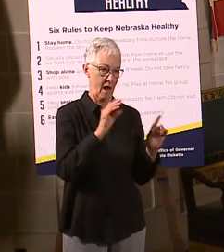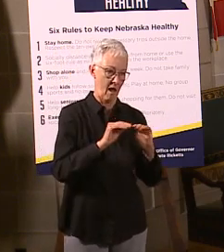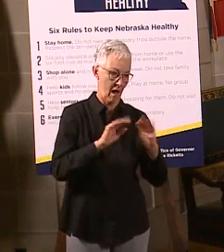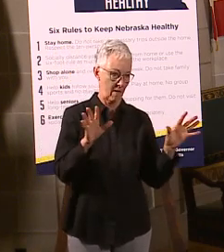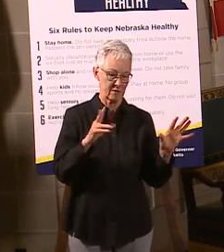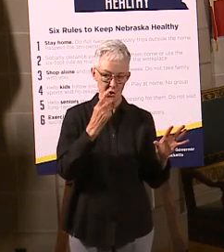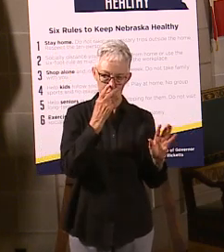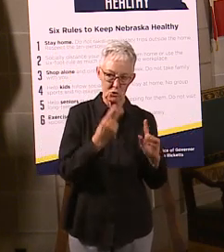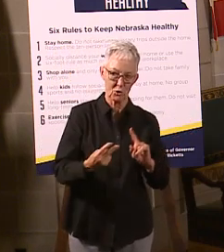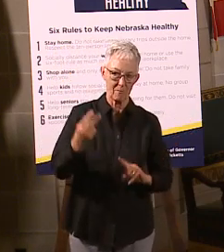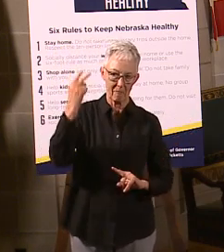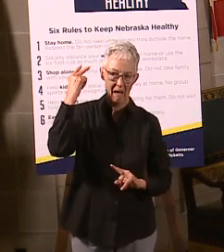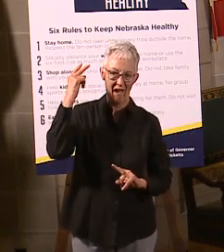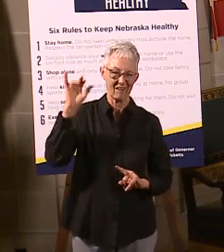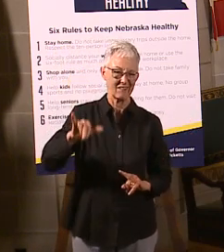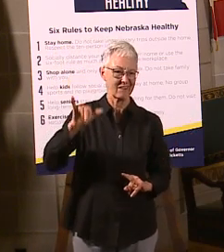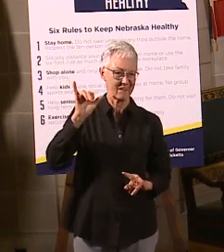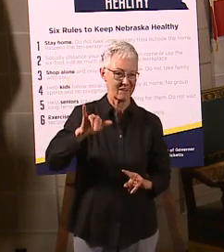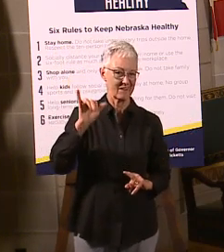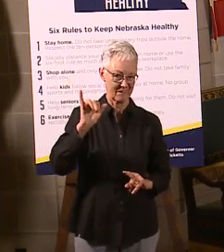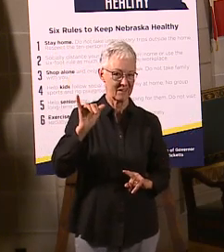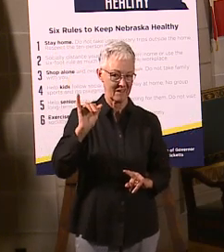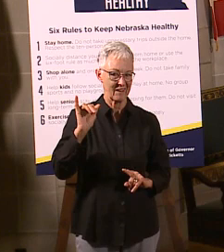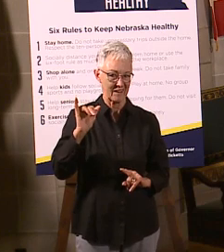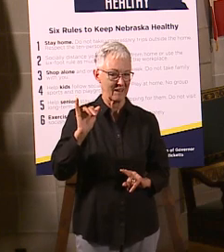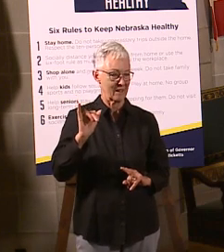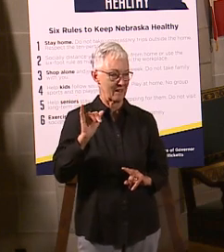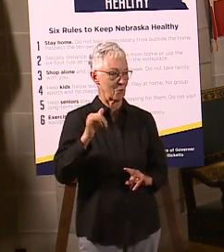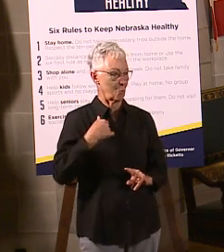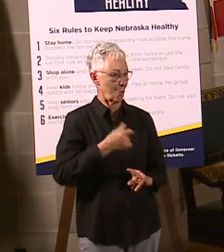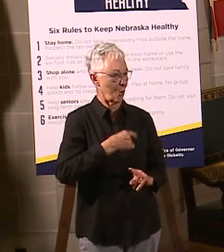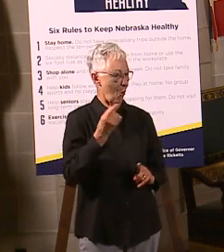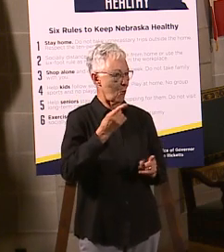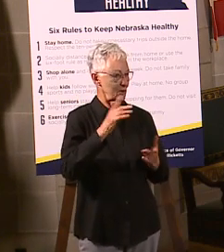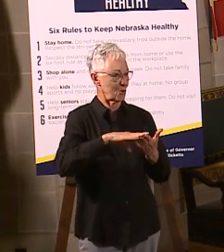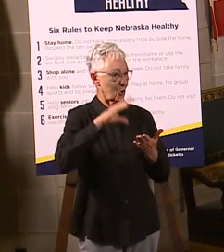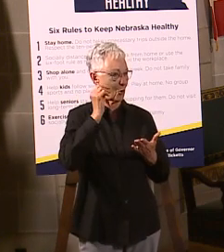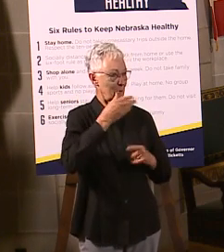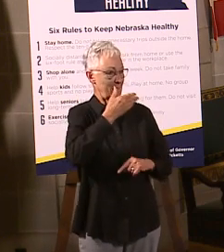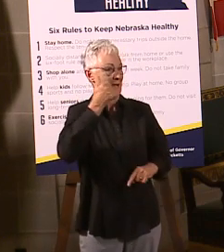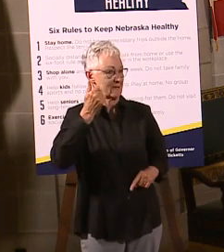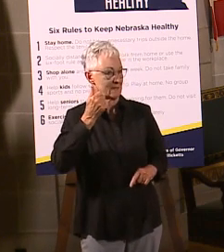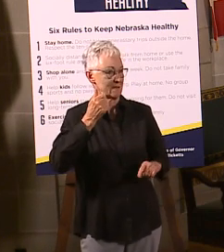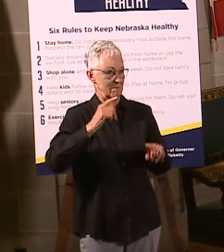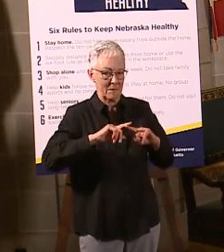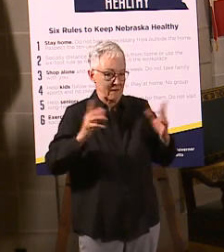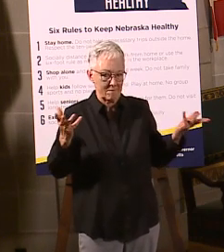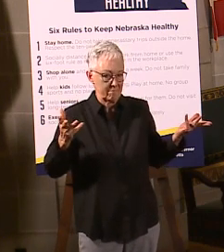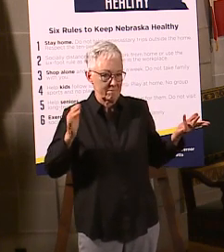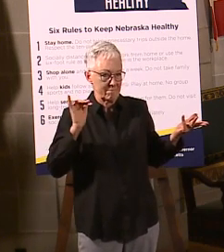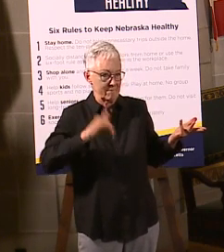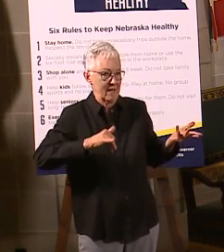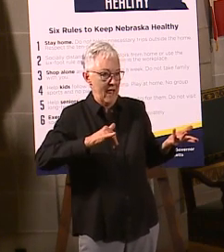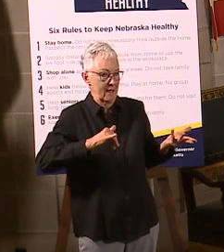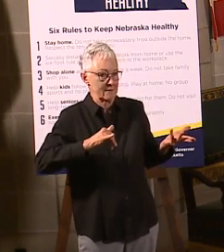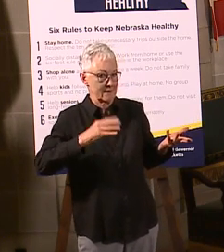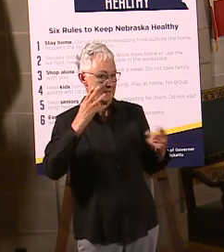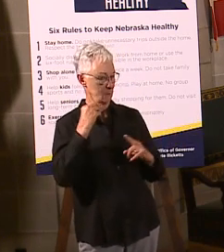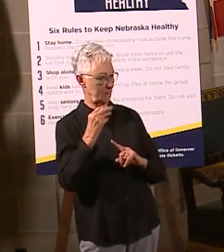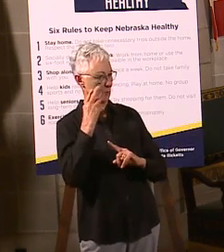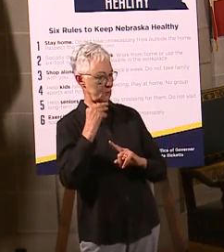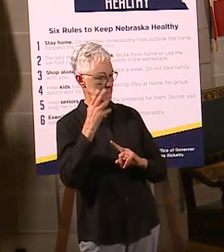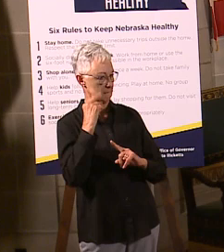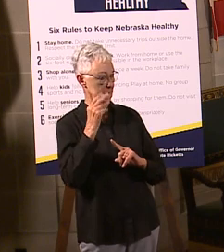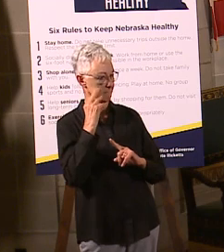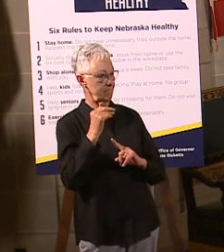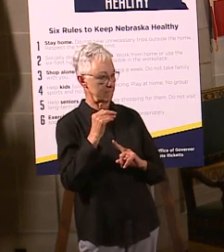It's called, yes, if I had known things two months ago that I know today, I would have done things differently, but that's called experience. Of course, you hoped you